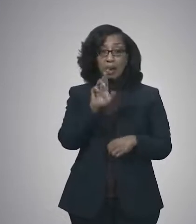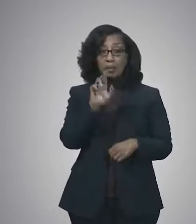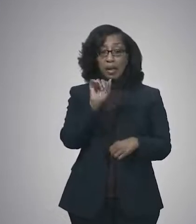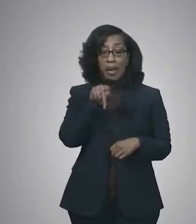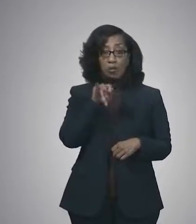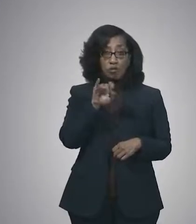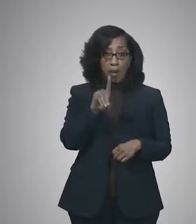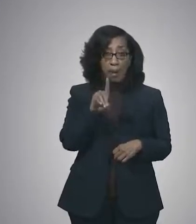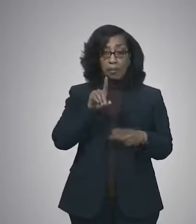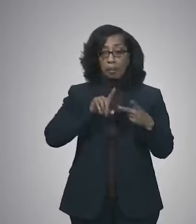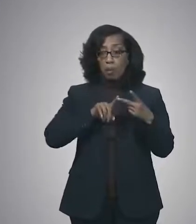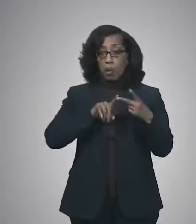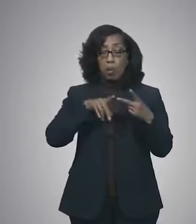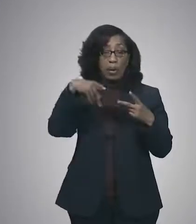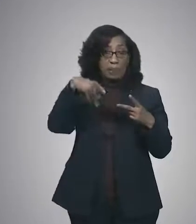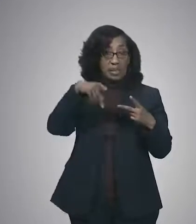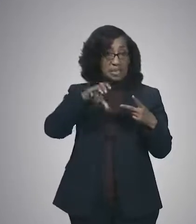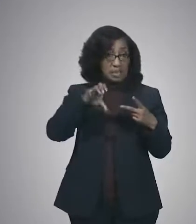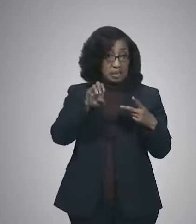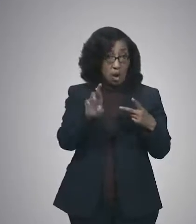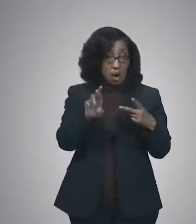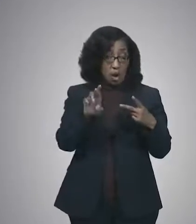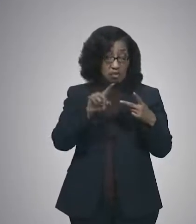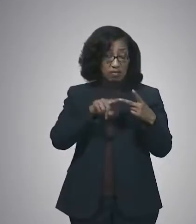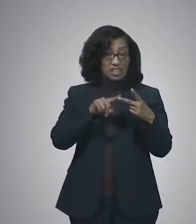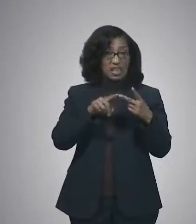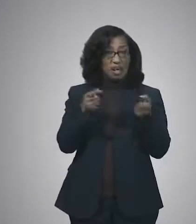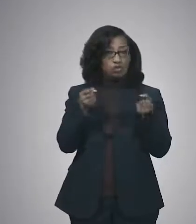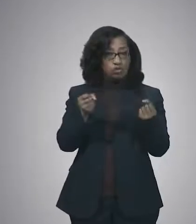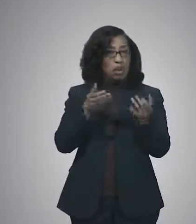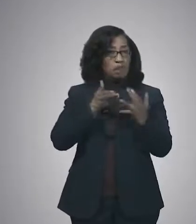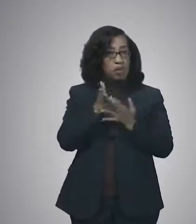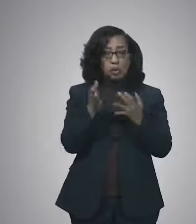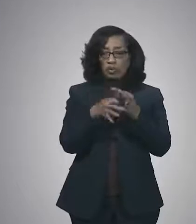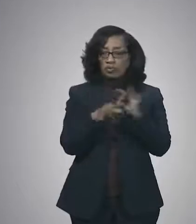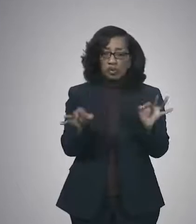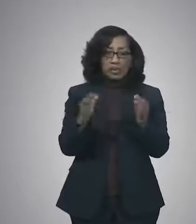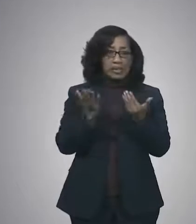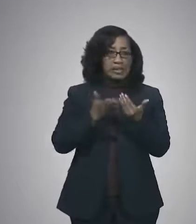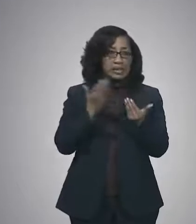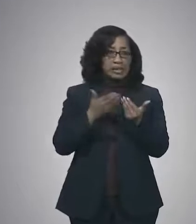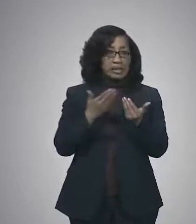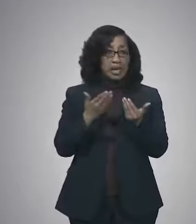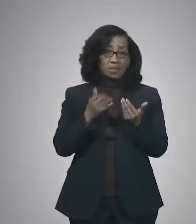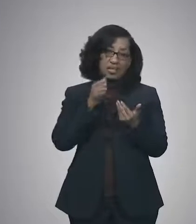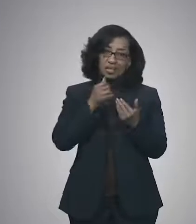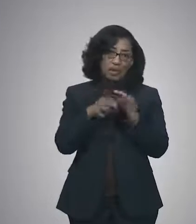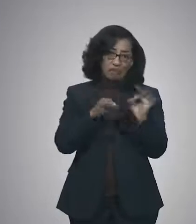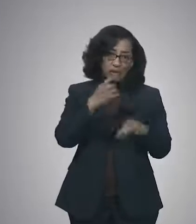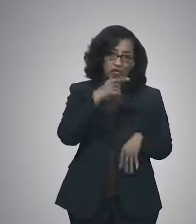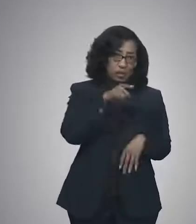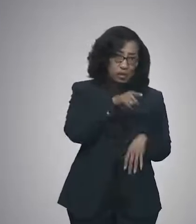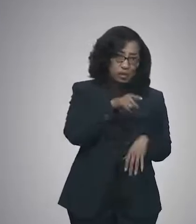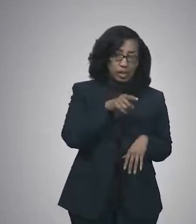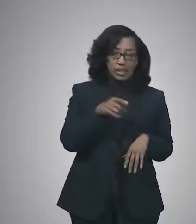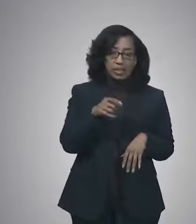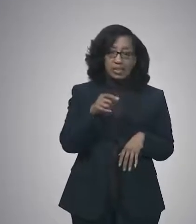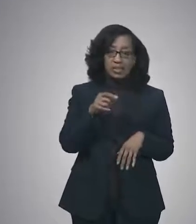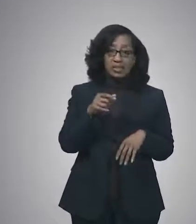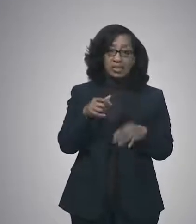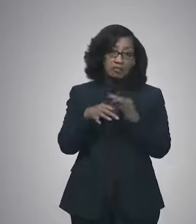test at one of our drive-thru sites. It's free. It's easy. It's no cost to you. may not be free to your insurance company, but it's no cost to you.